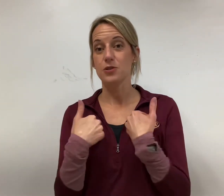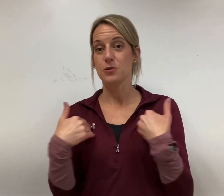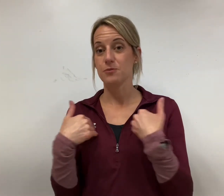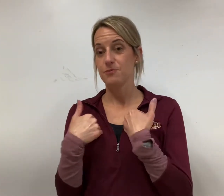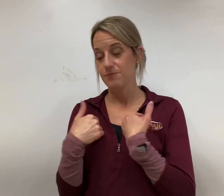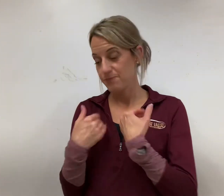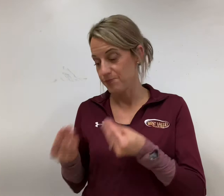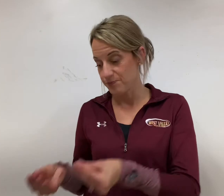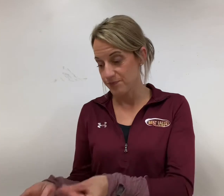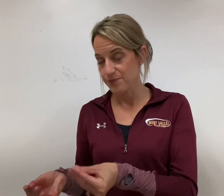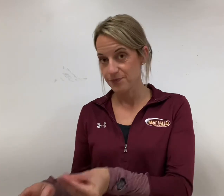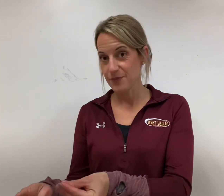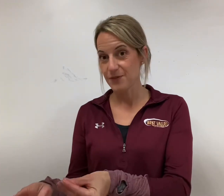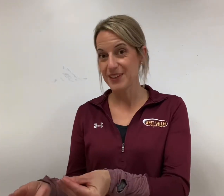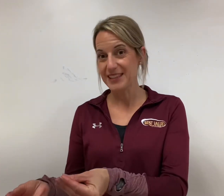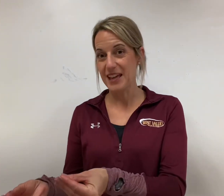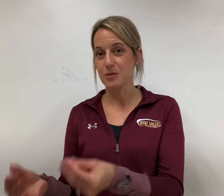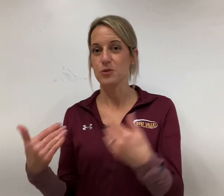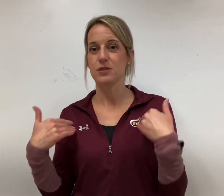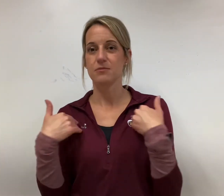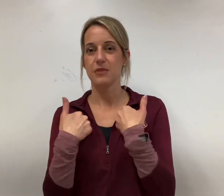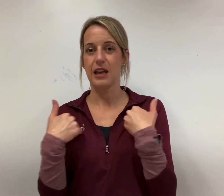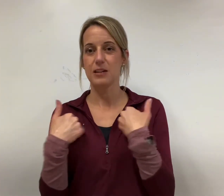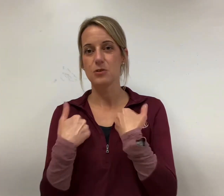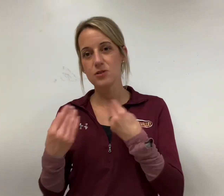feed the animals animals feed